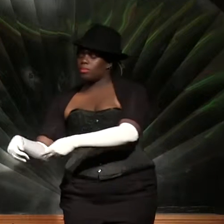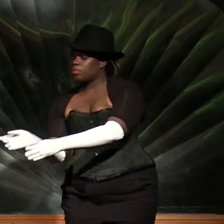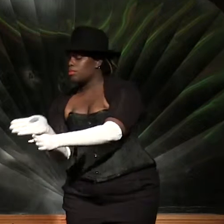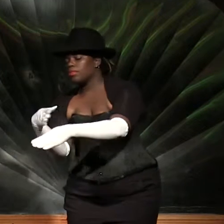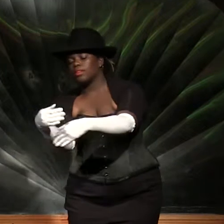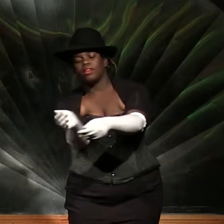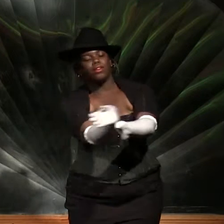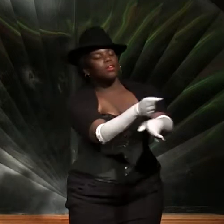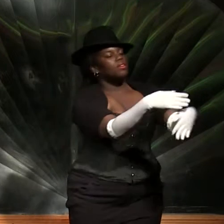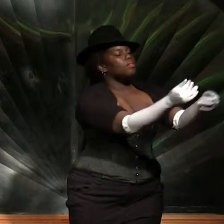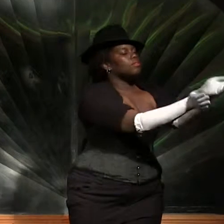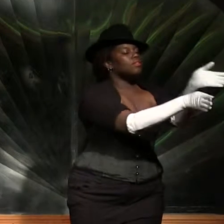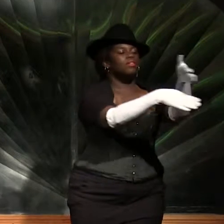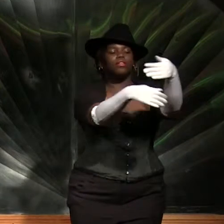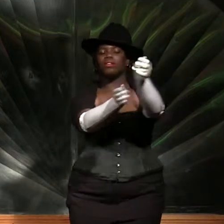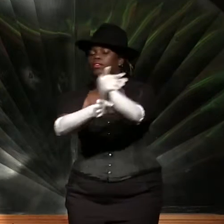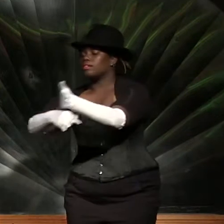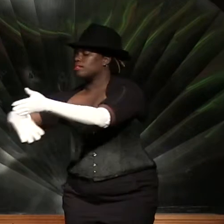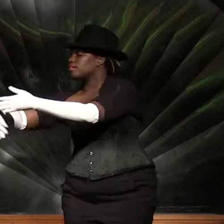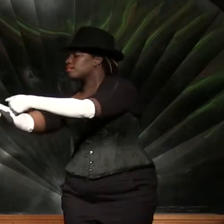Breeze drifting on by,